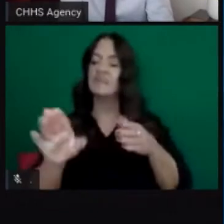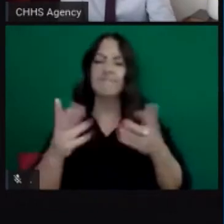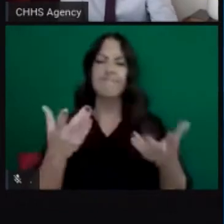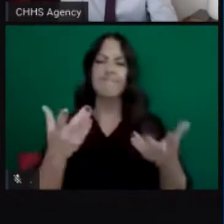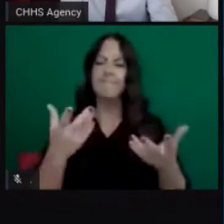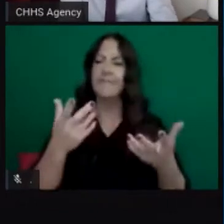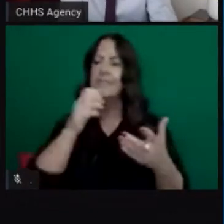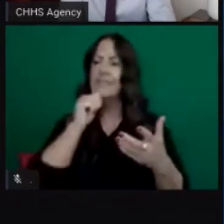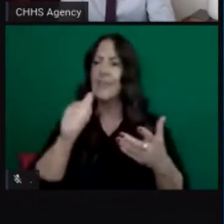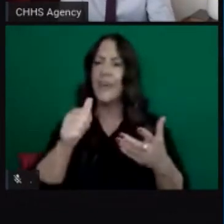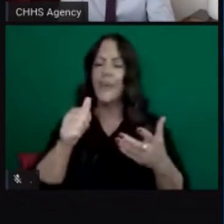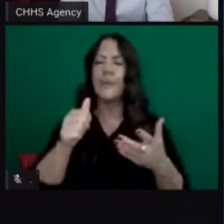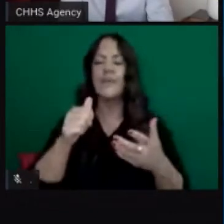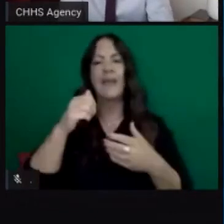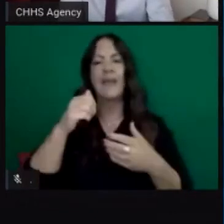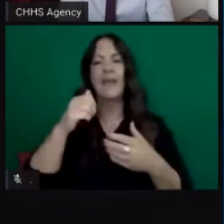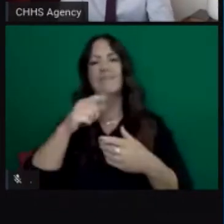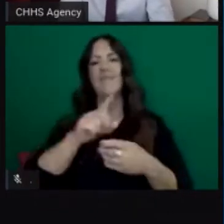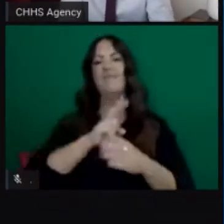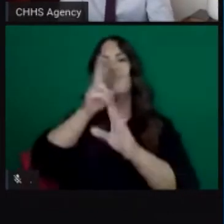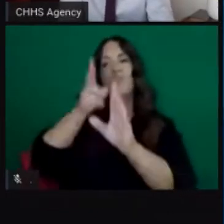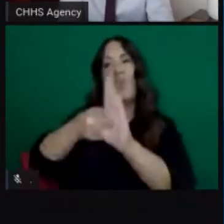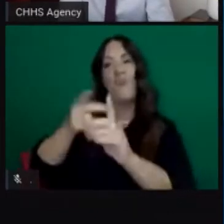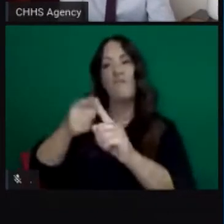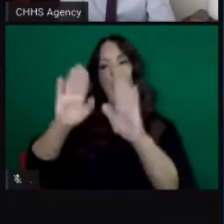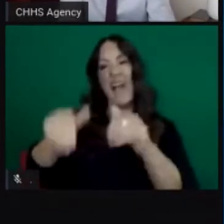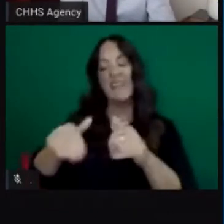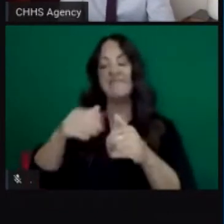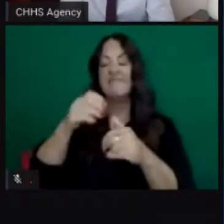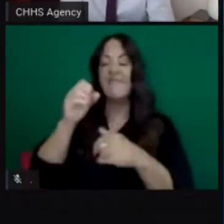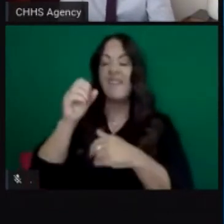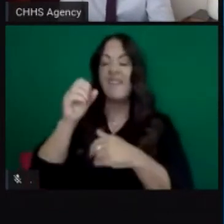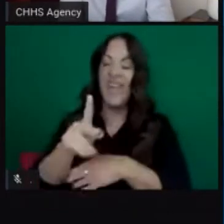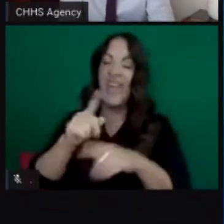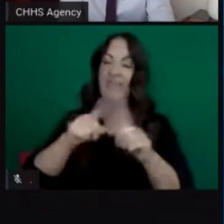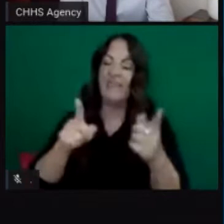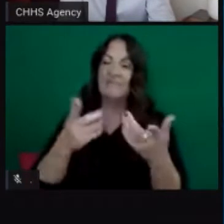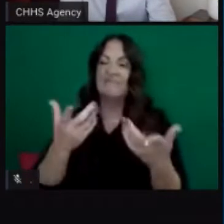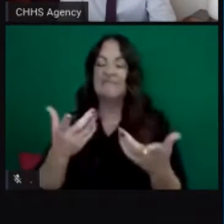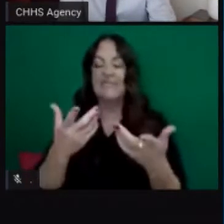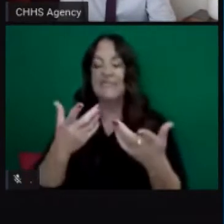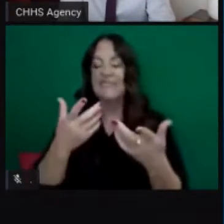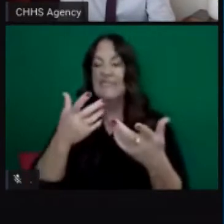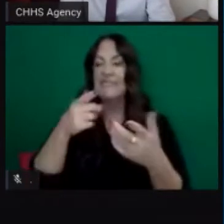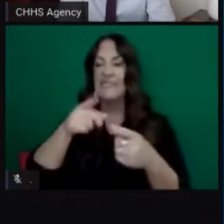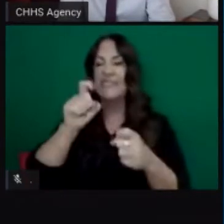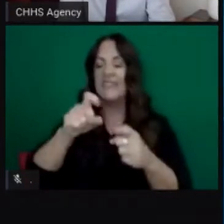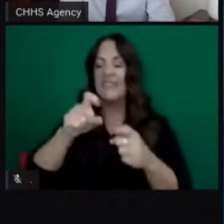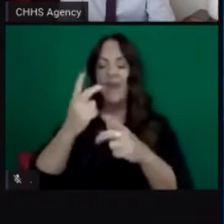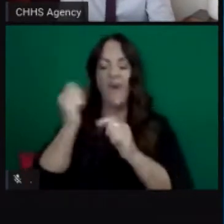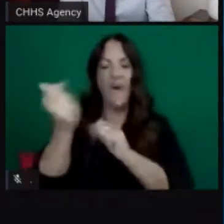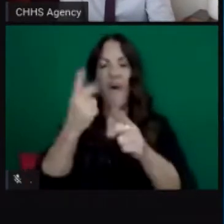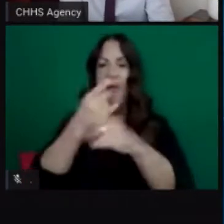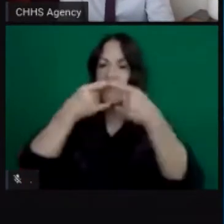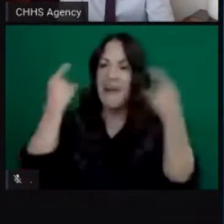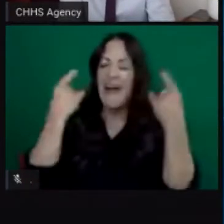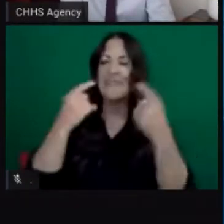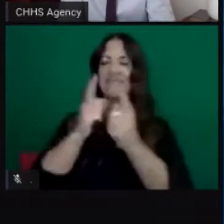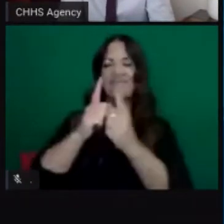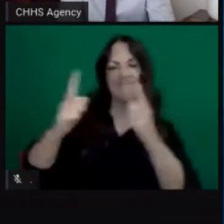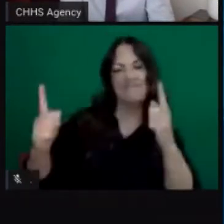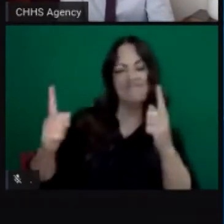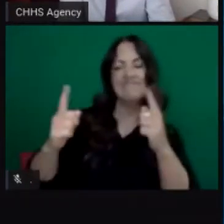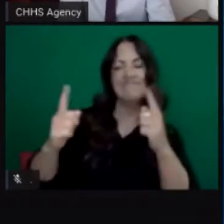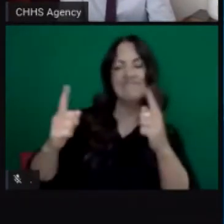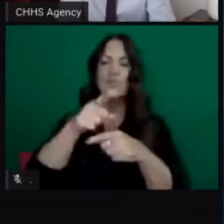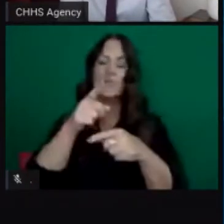you can have your own bathroom that's great too all of these things are steps to reduce the risk of transmission during a time where